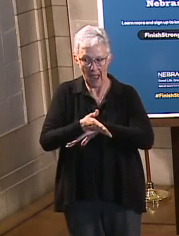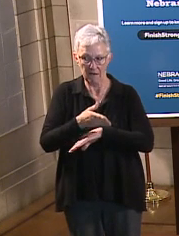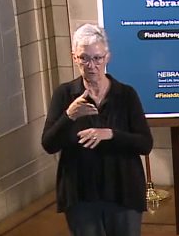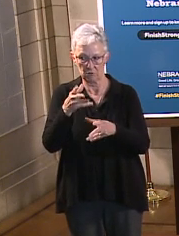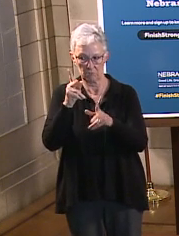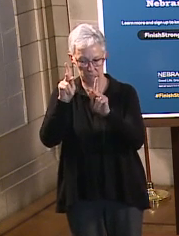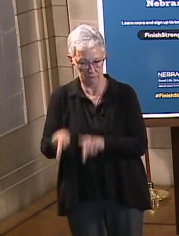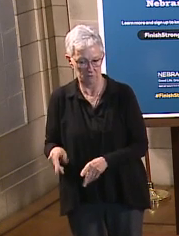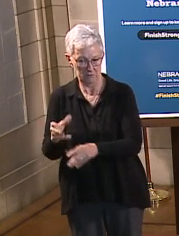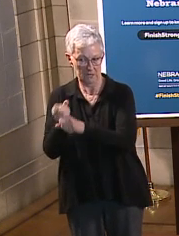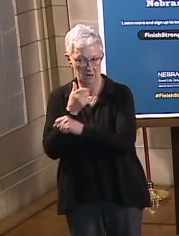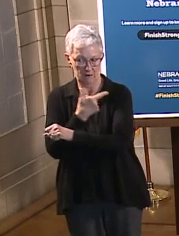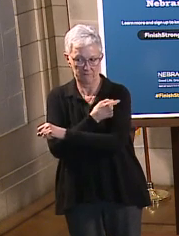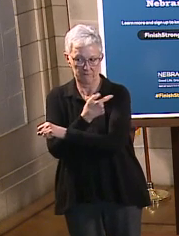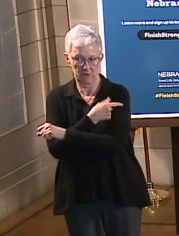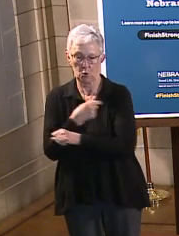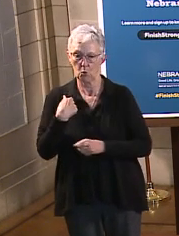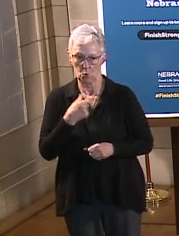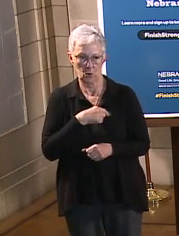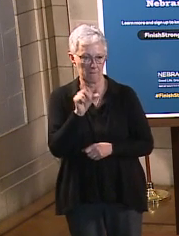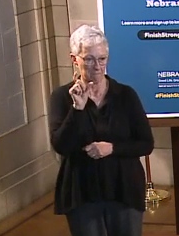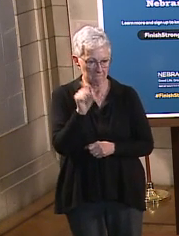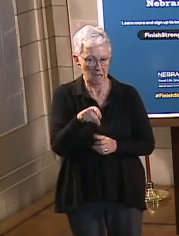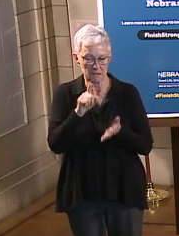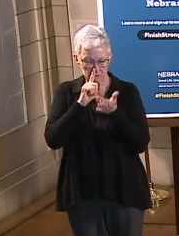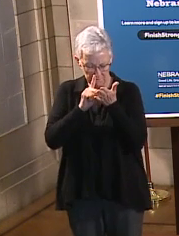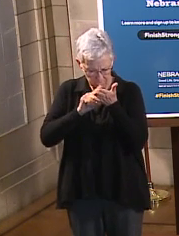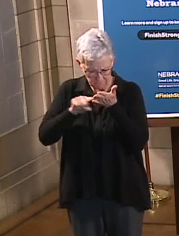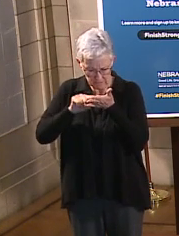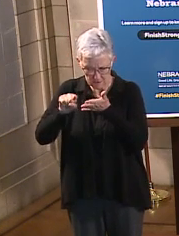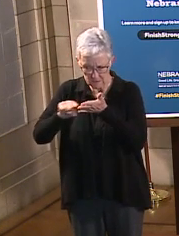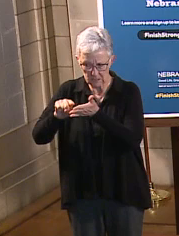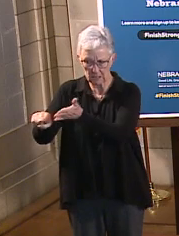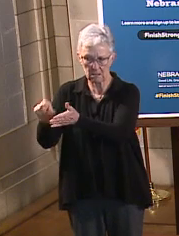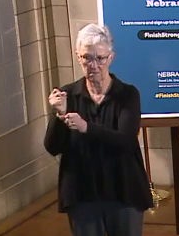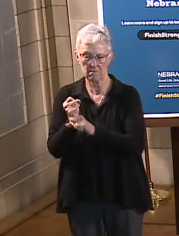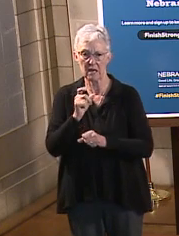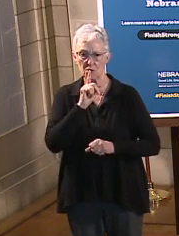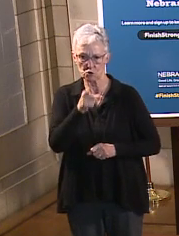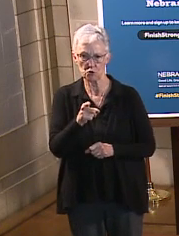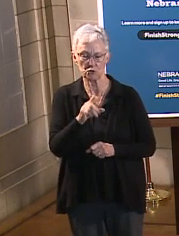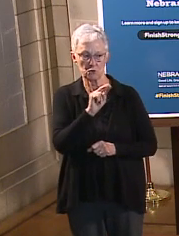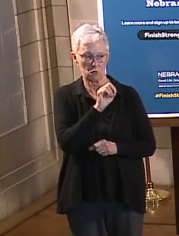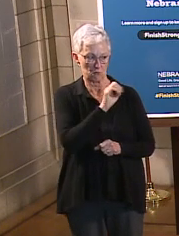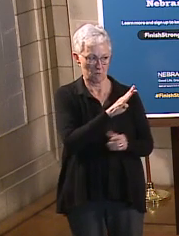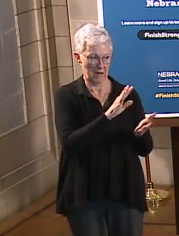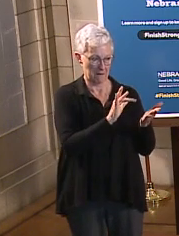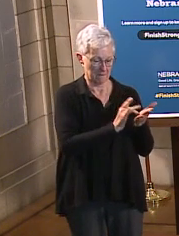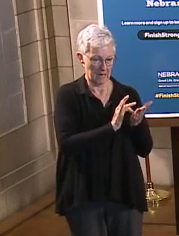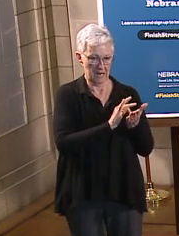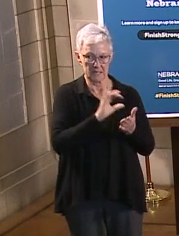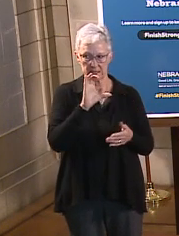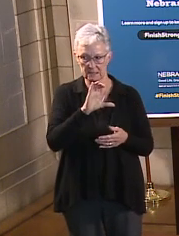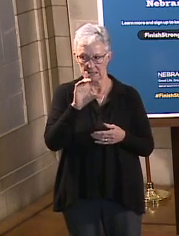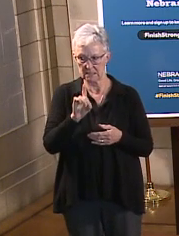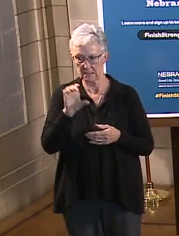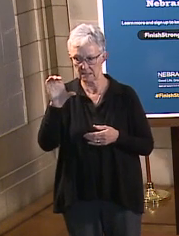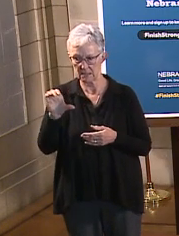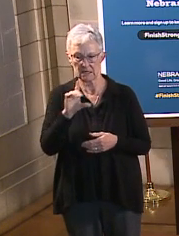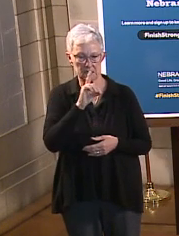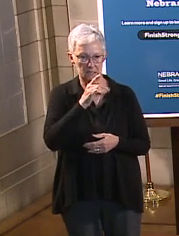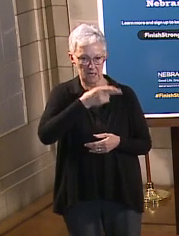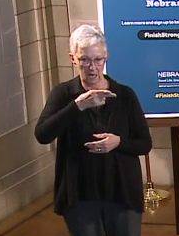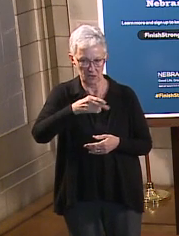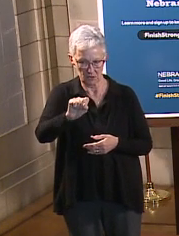seriously, and it's thoroughly investigated. Nebraska Medicine, CDC, Douglas County, and DHHS are working